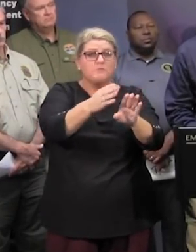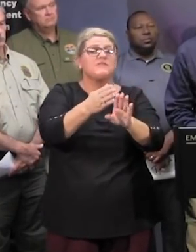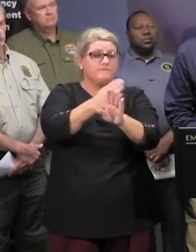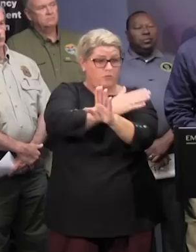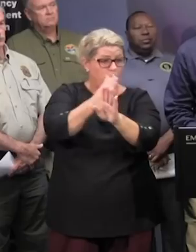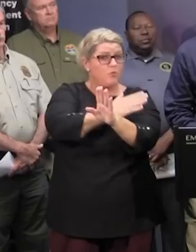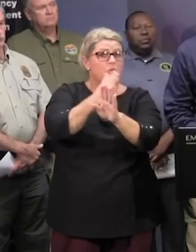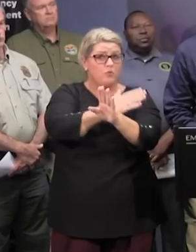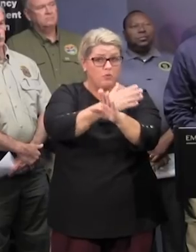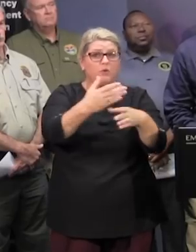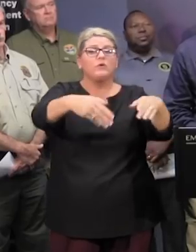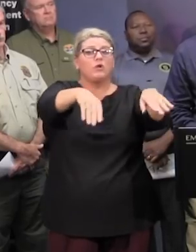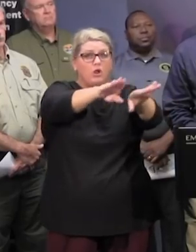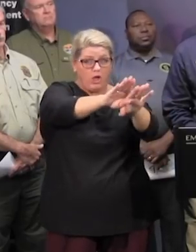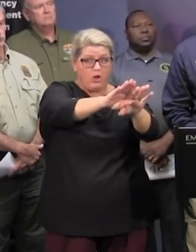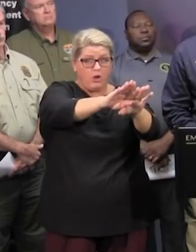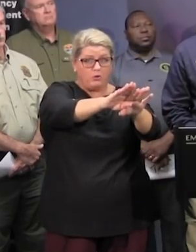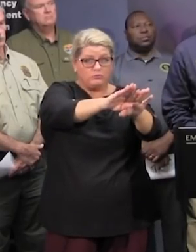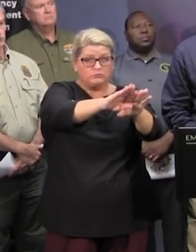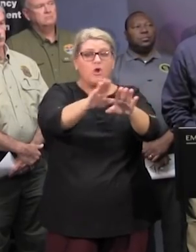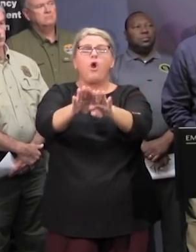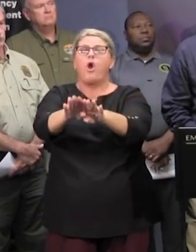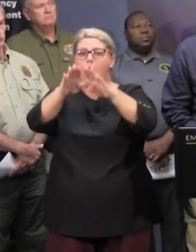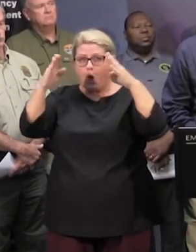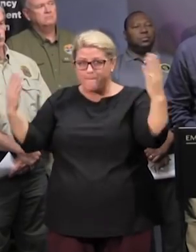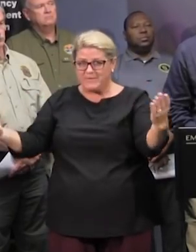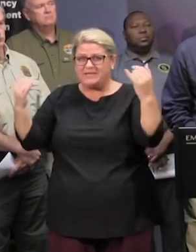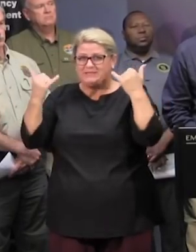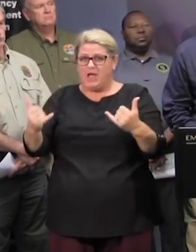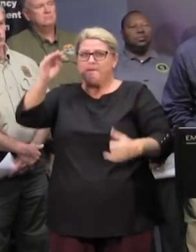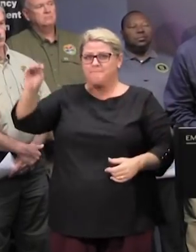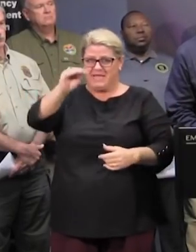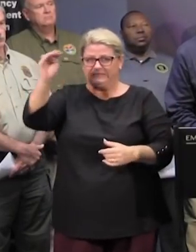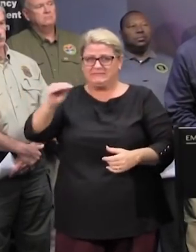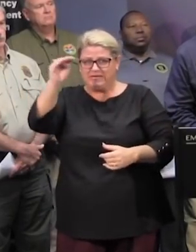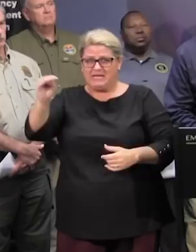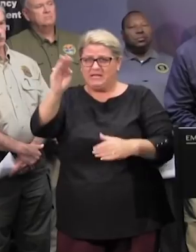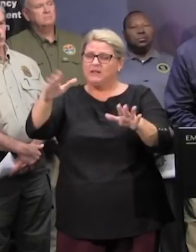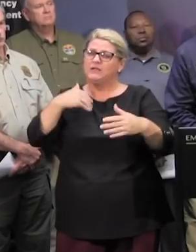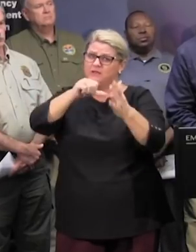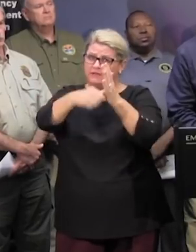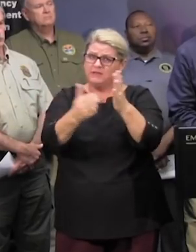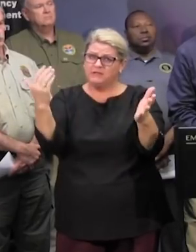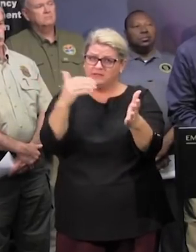previously closed will be open for business on monday so i'll say again